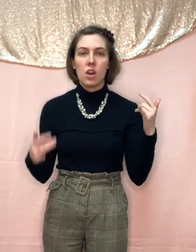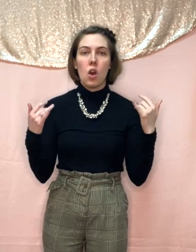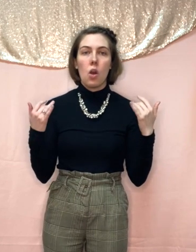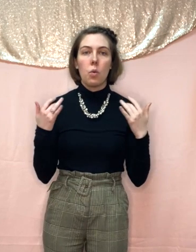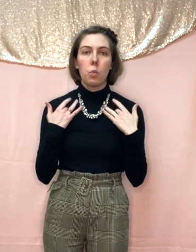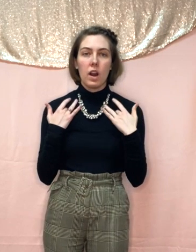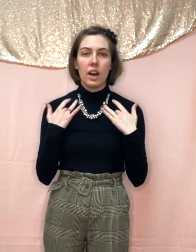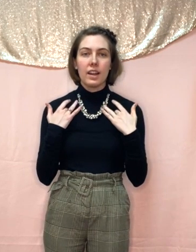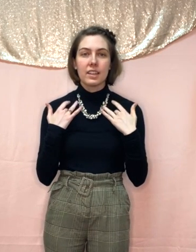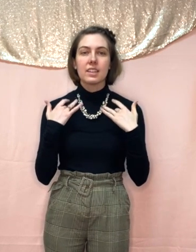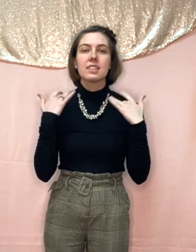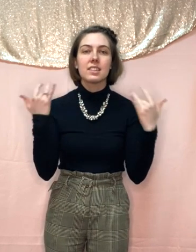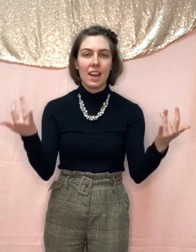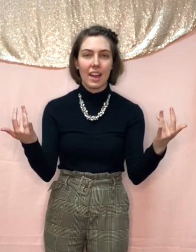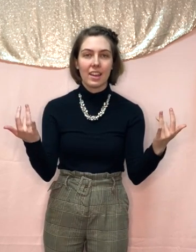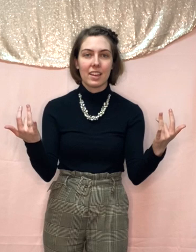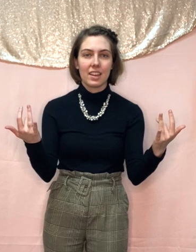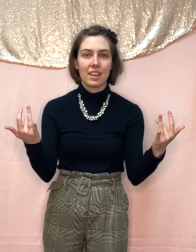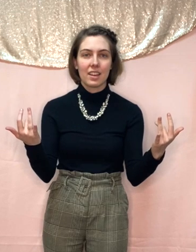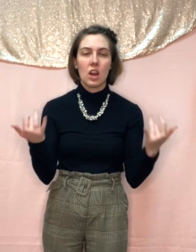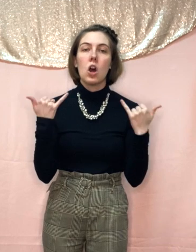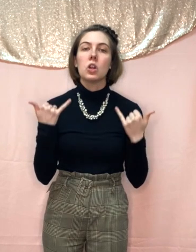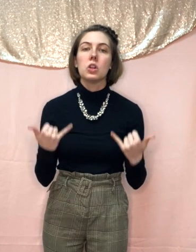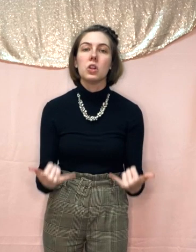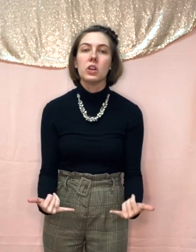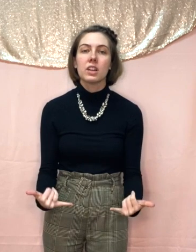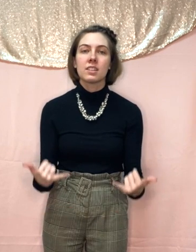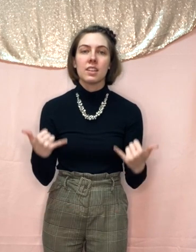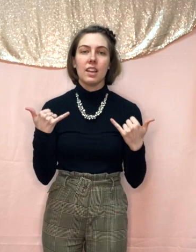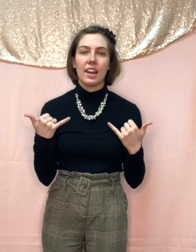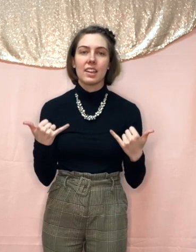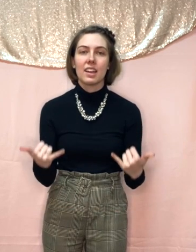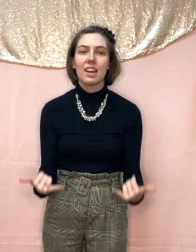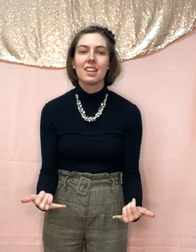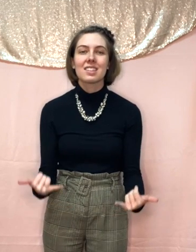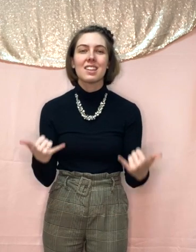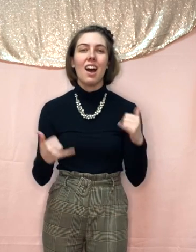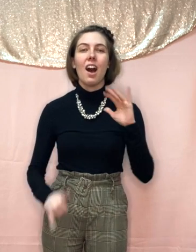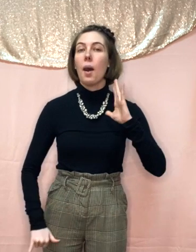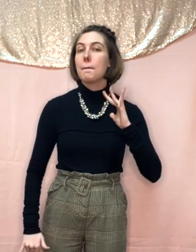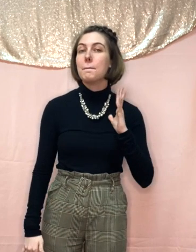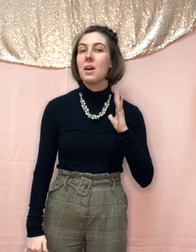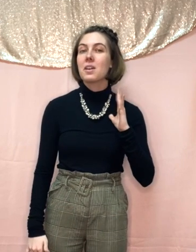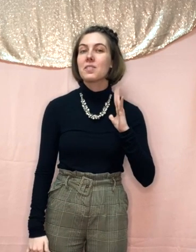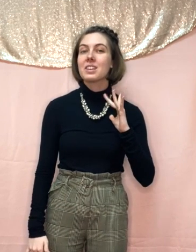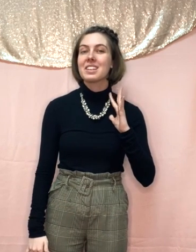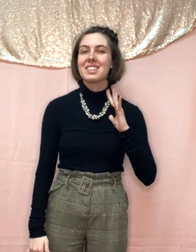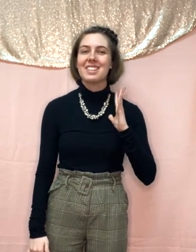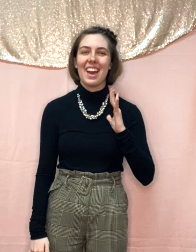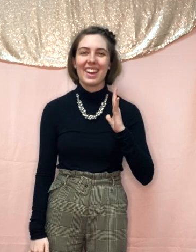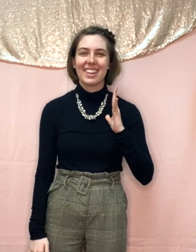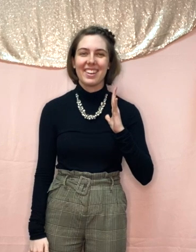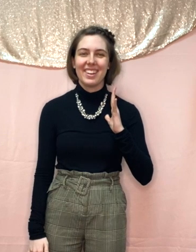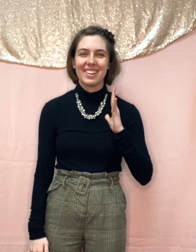what do you say? Looks like it's a marvelous